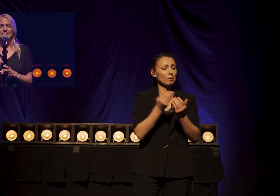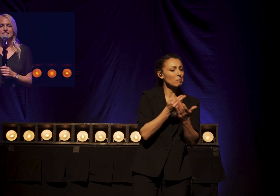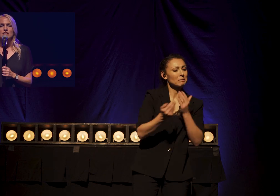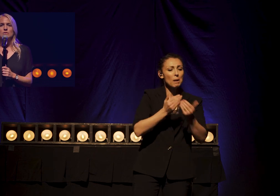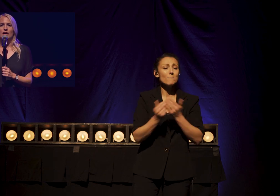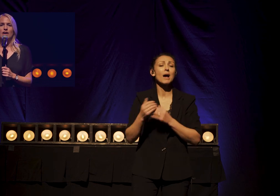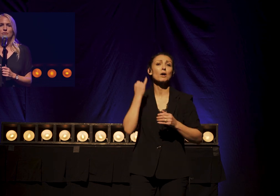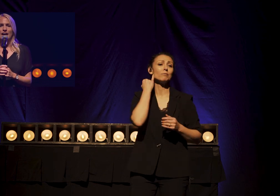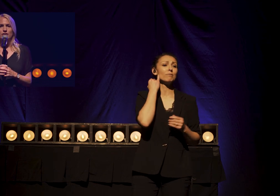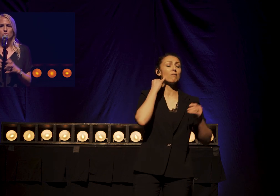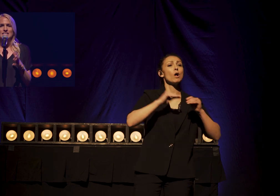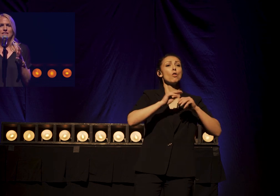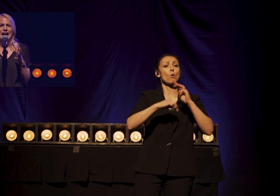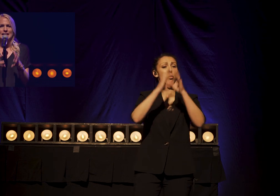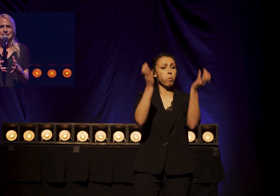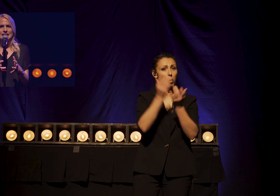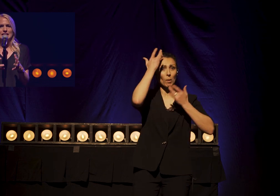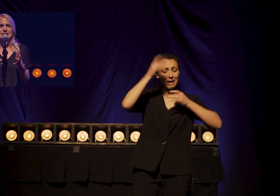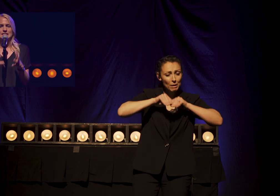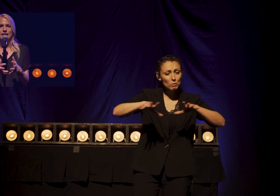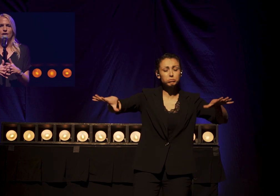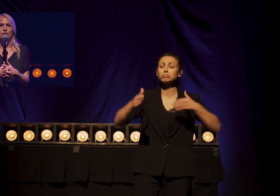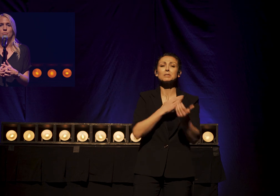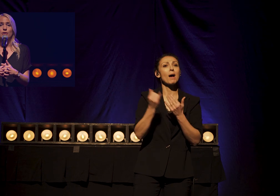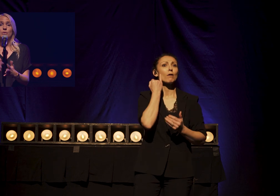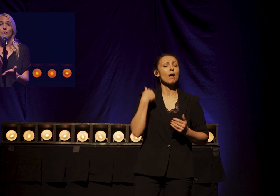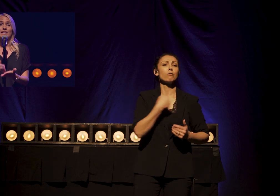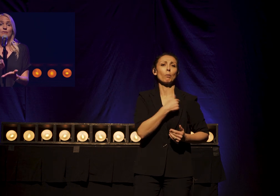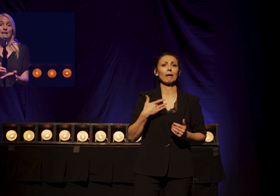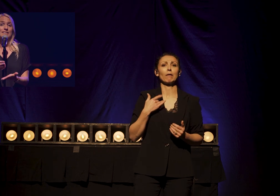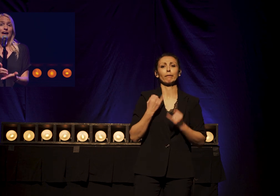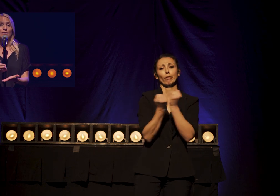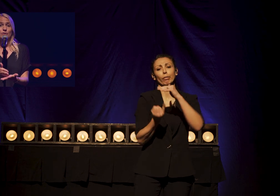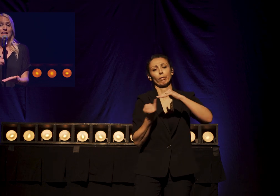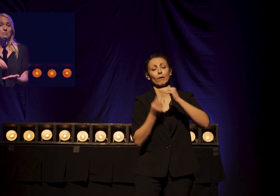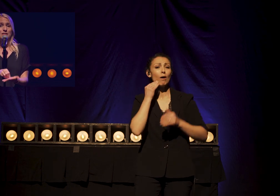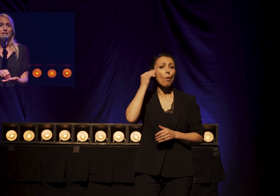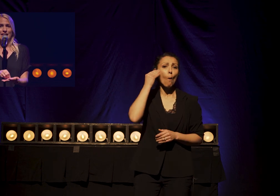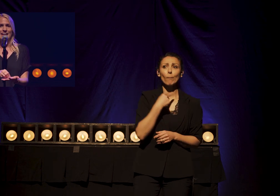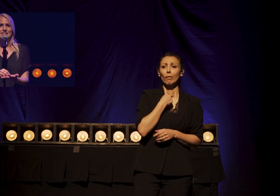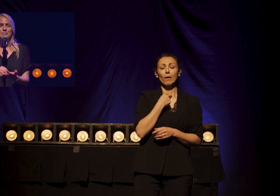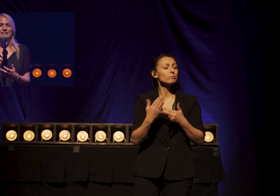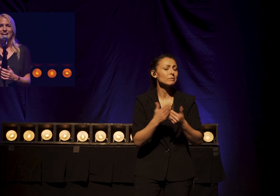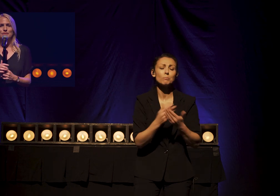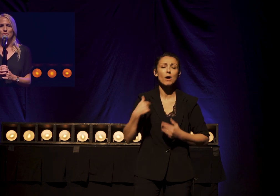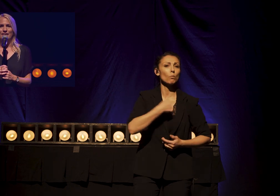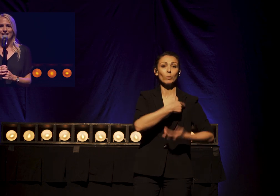continues on No matter if we're still isolated and stuck at home We can raise a hallelujah in the middle of that Because of who our God